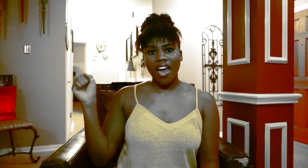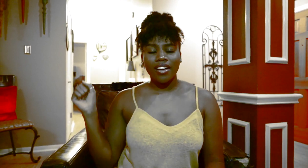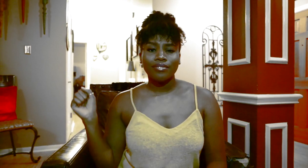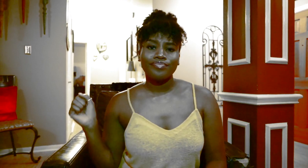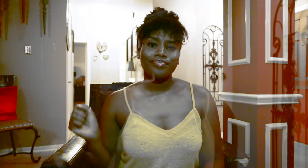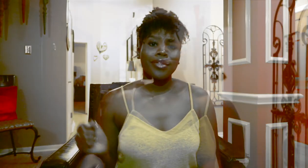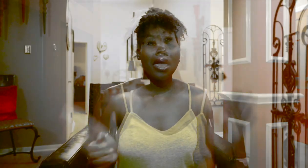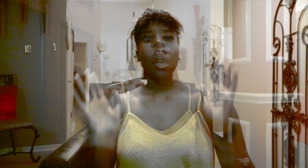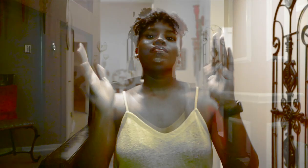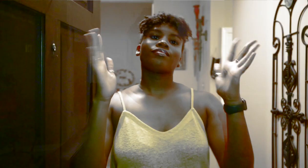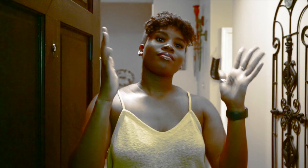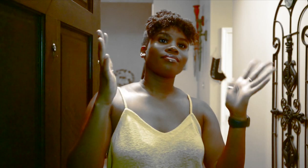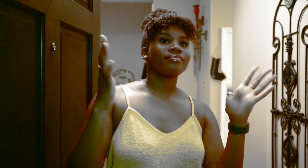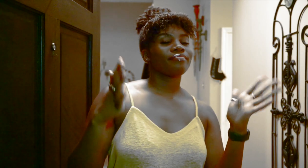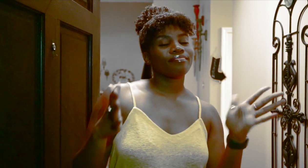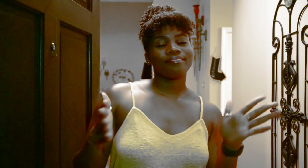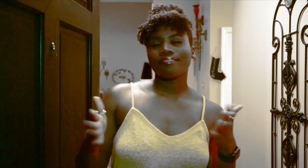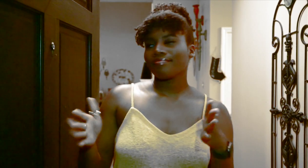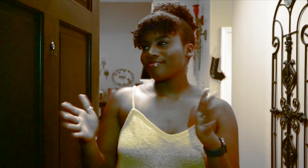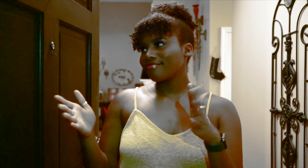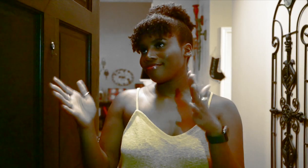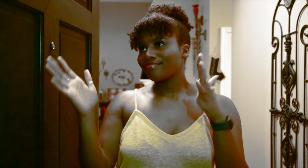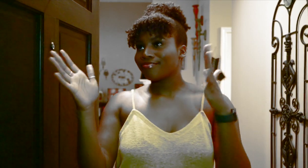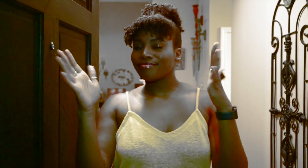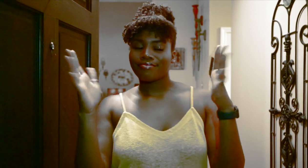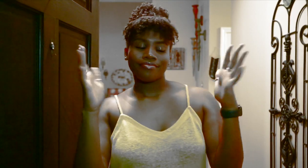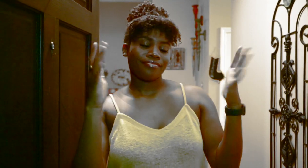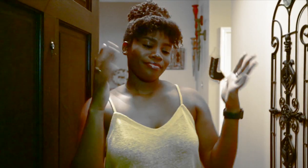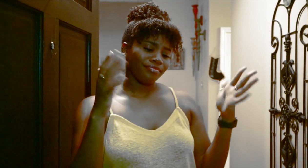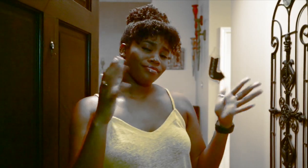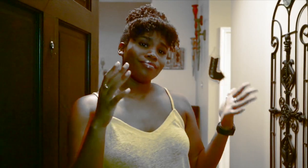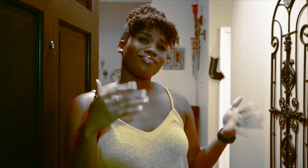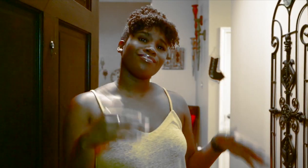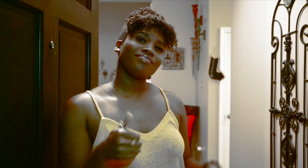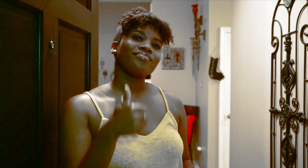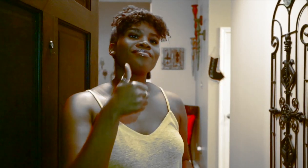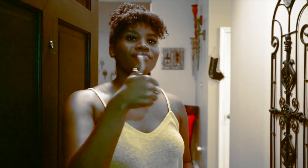standing ovation, oh,